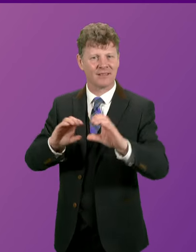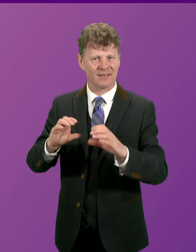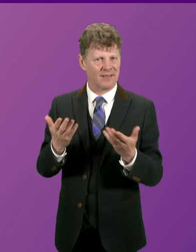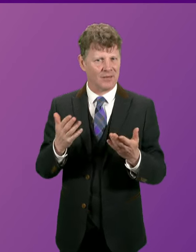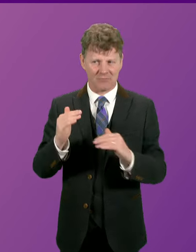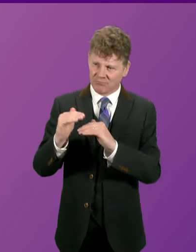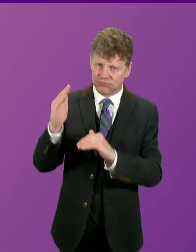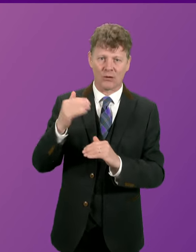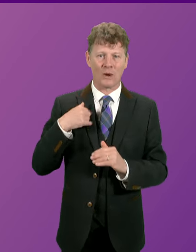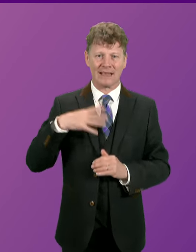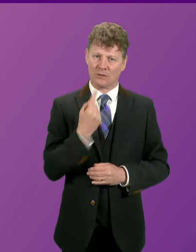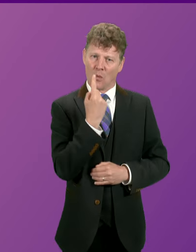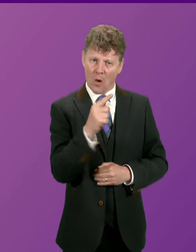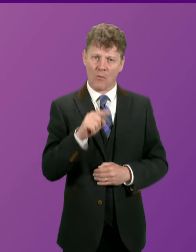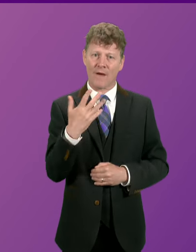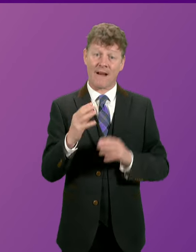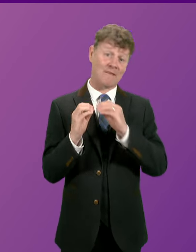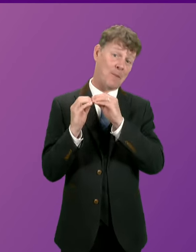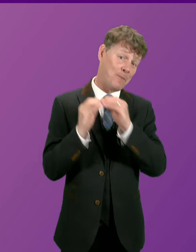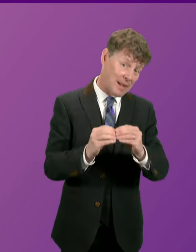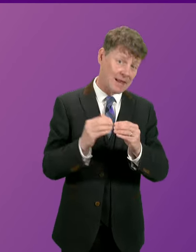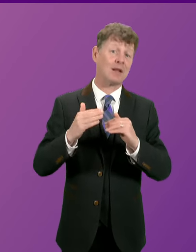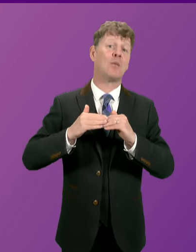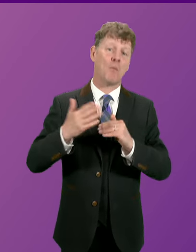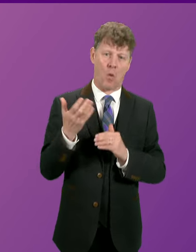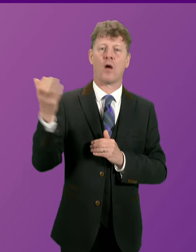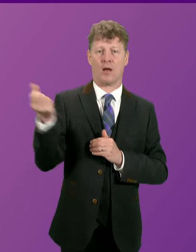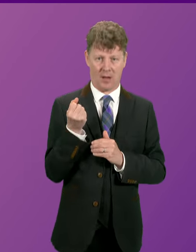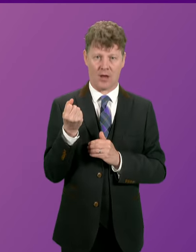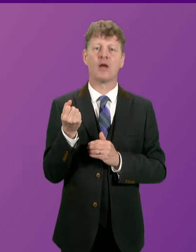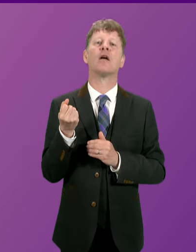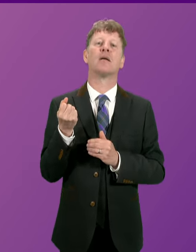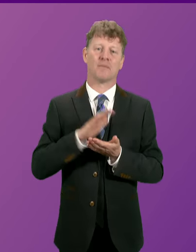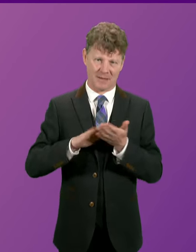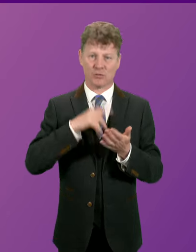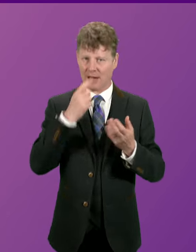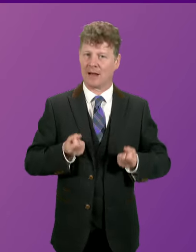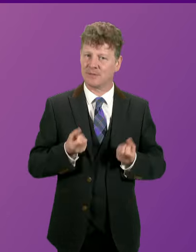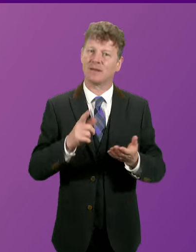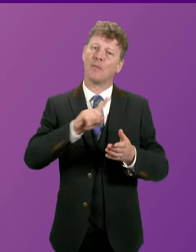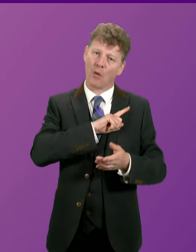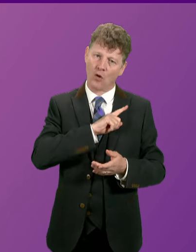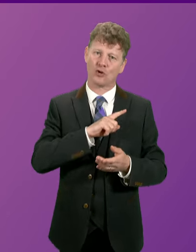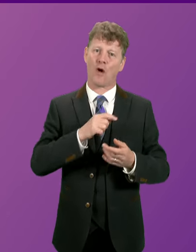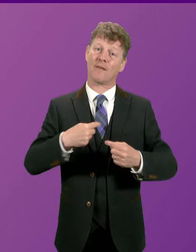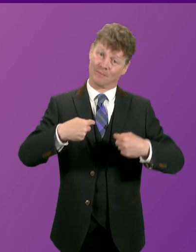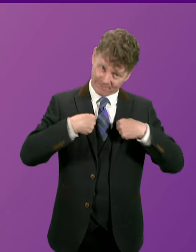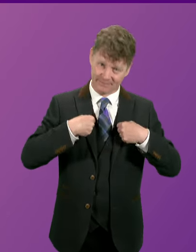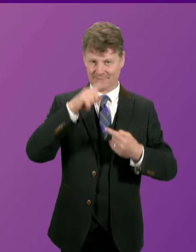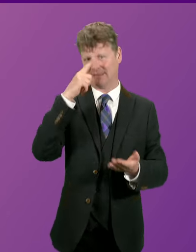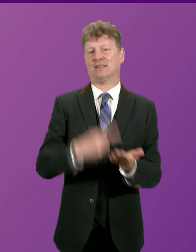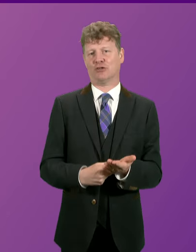us £1.5 billion more in revenue at our disposal because of the decisions for which I am